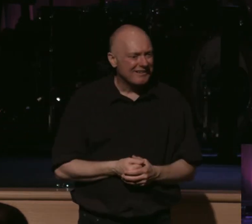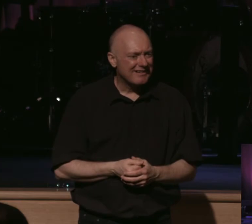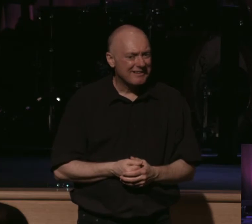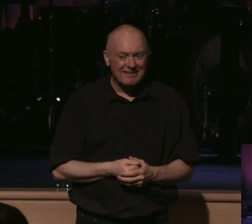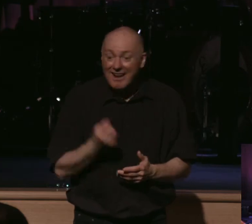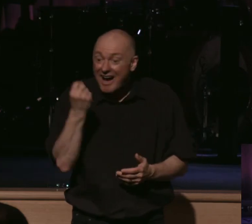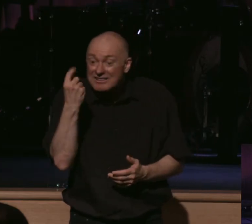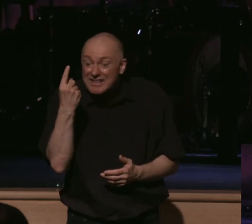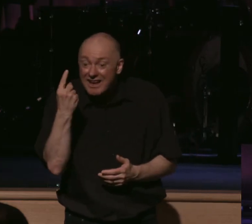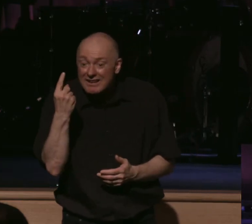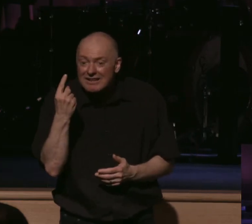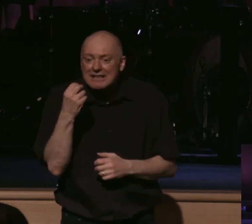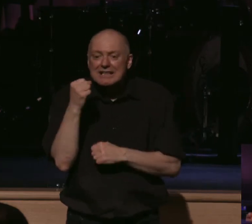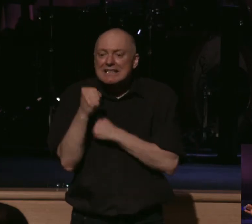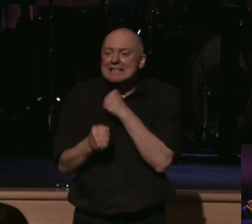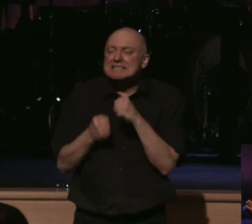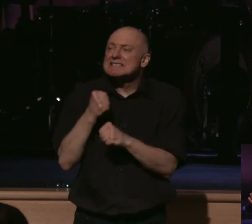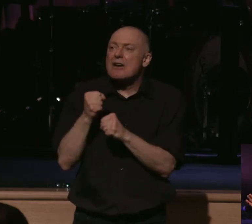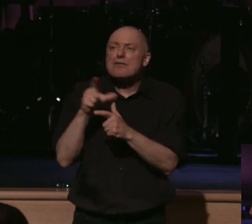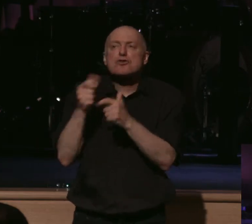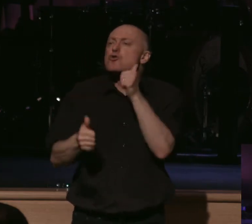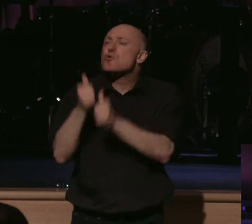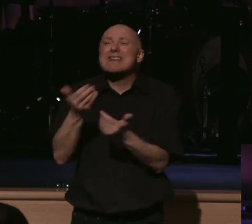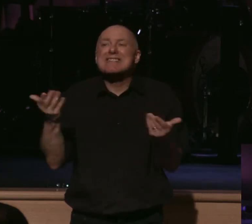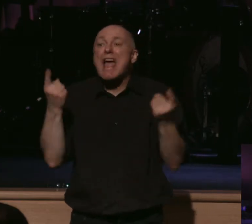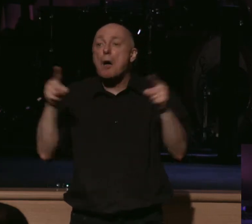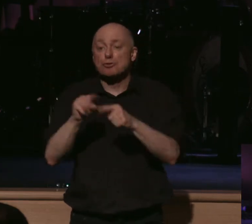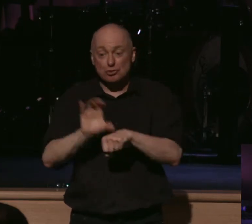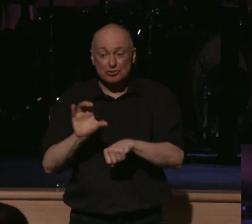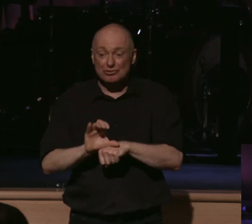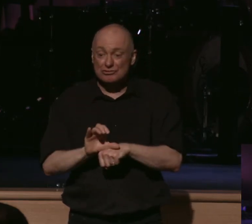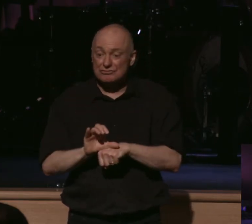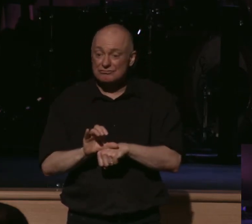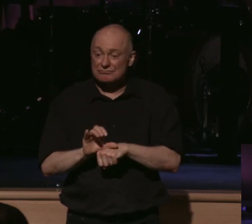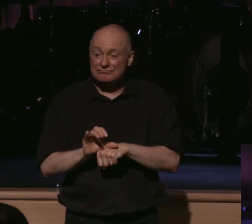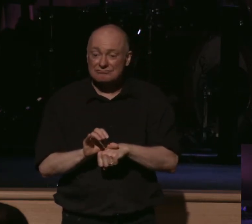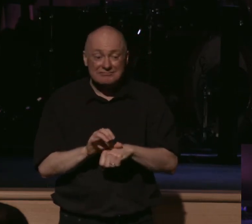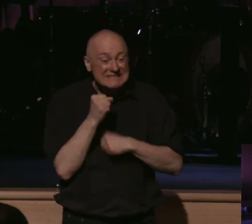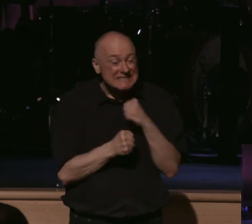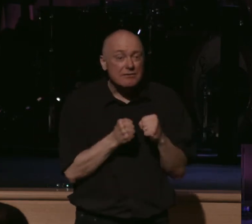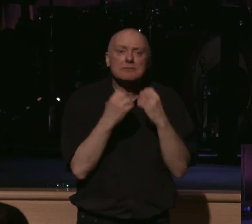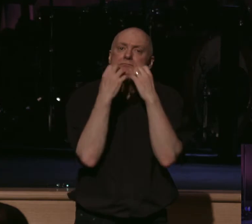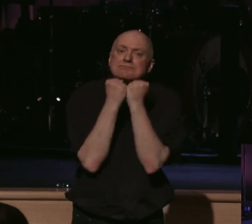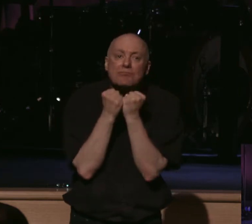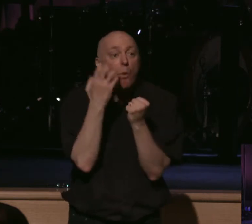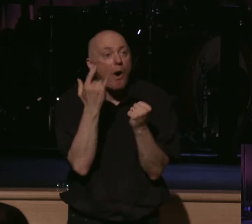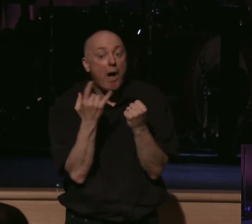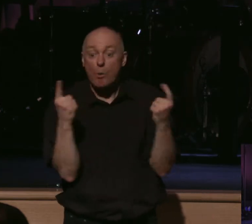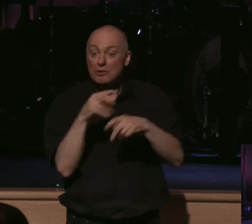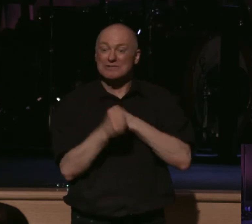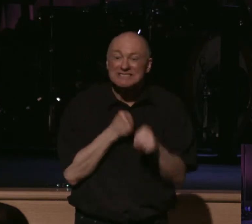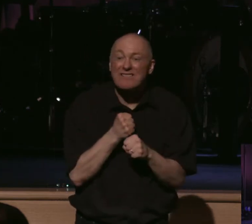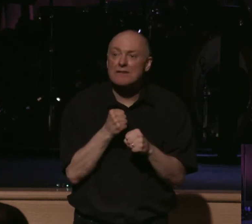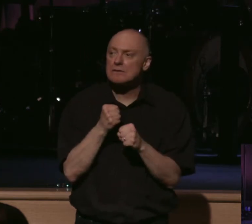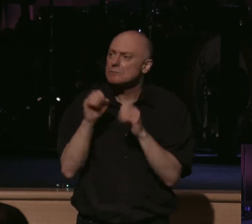Don't you see why suffering can be one of the greatest things that ever happens to the church? Because all of a sudden we start to live for what actually we're called to live for.